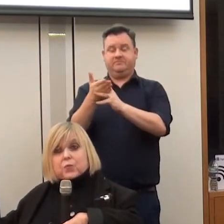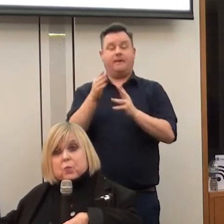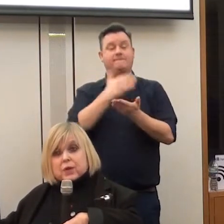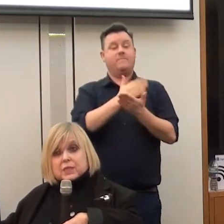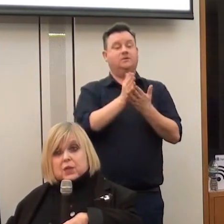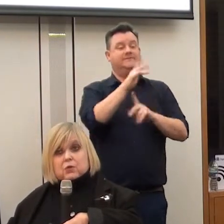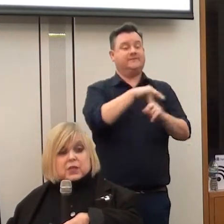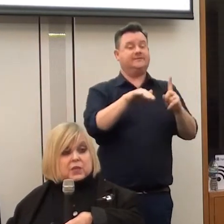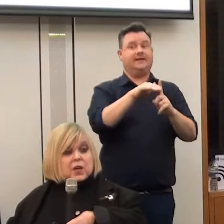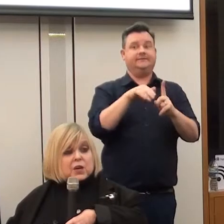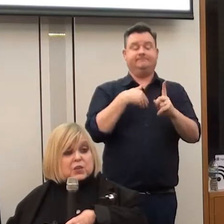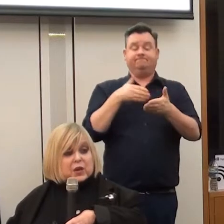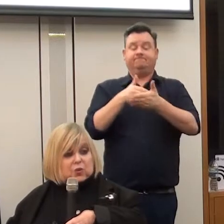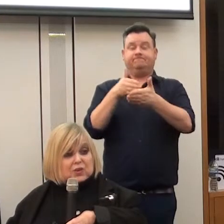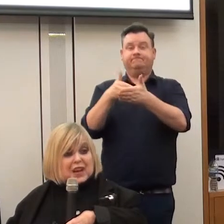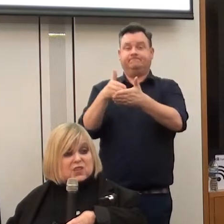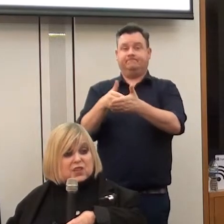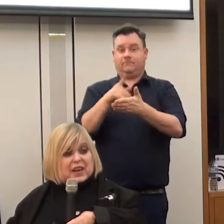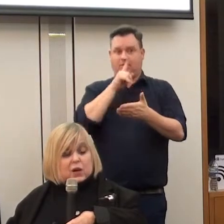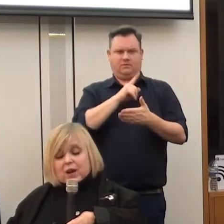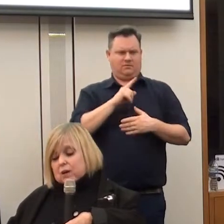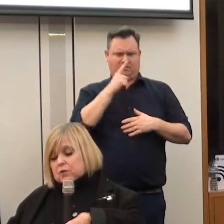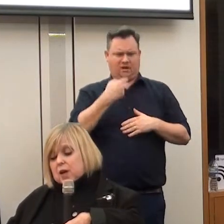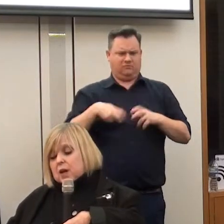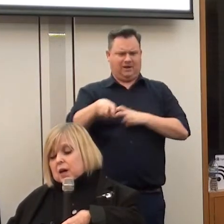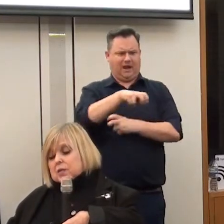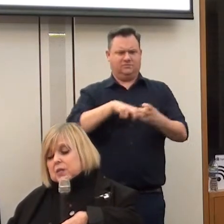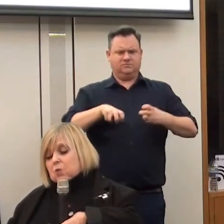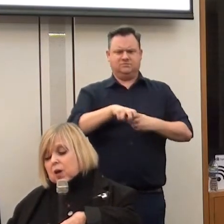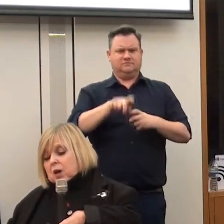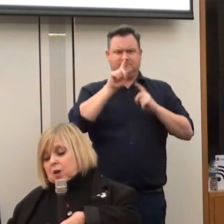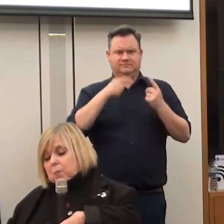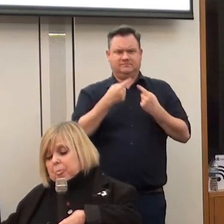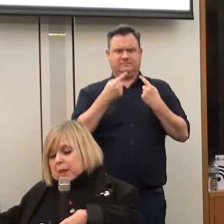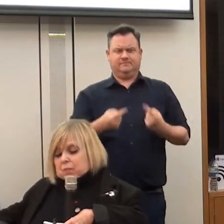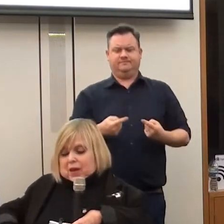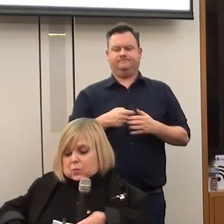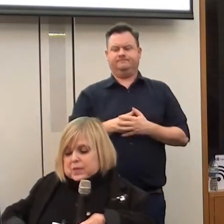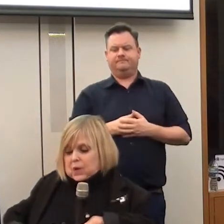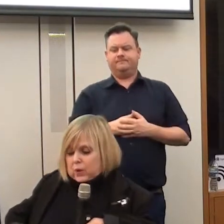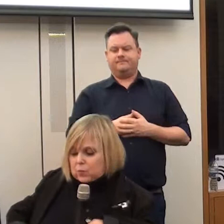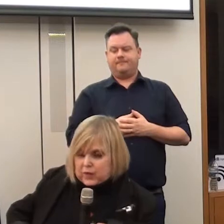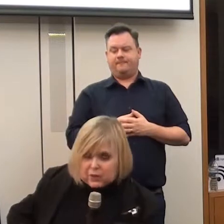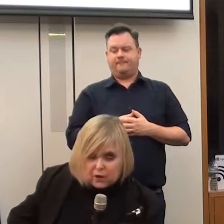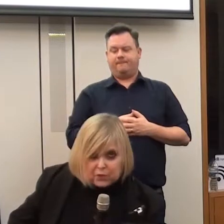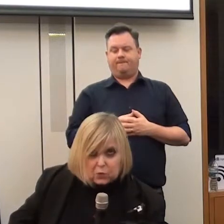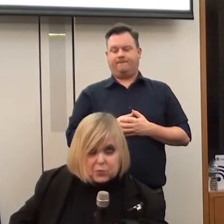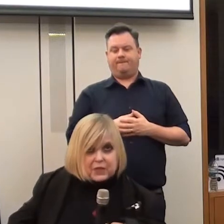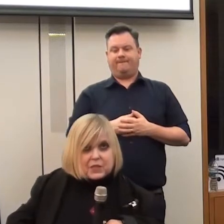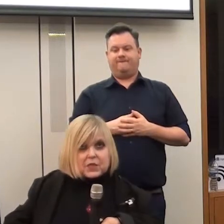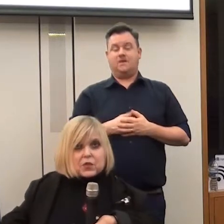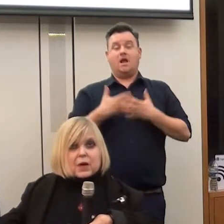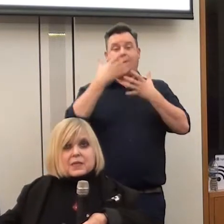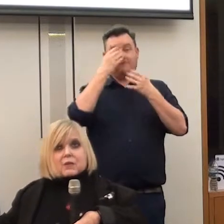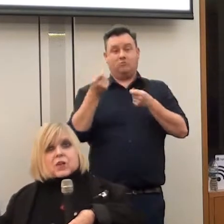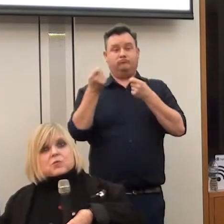but that were excluded because we couldn't actually get around. And so that was, we, I've forgotten to